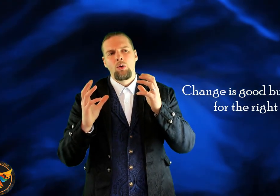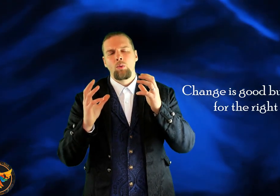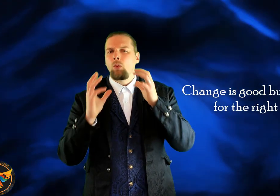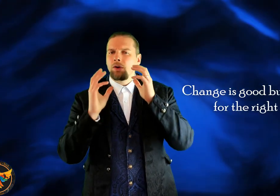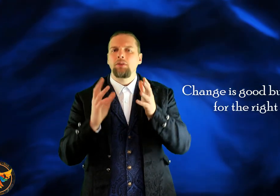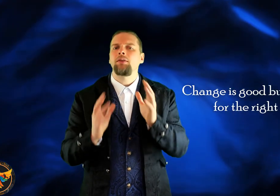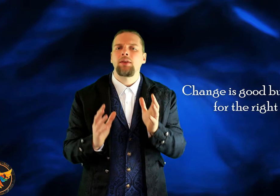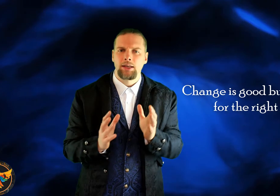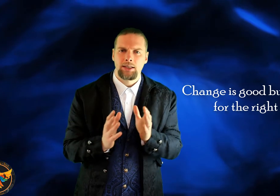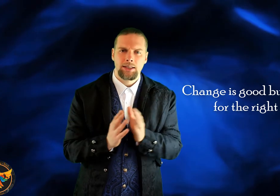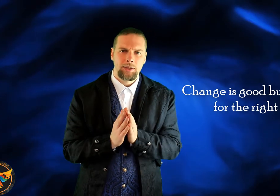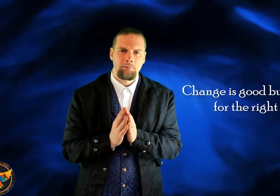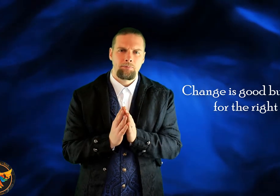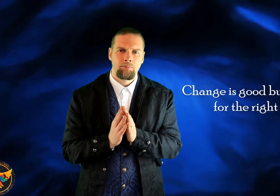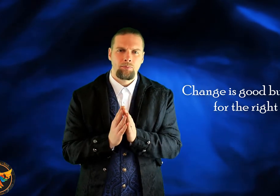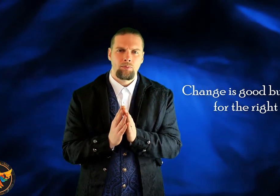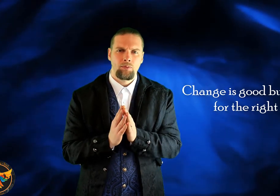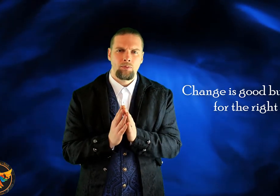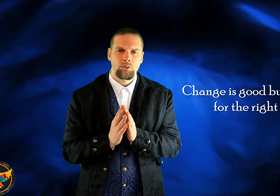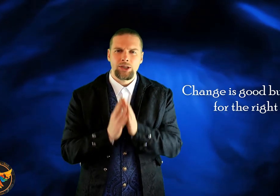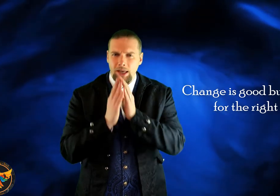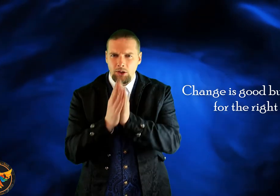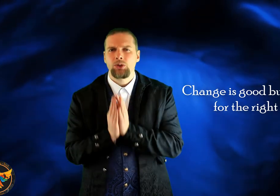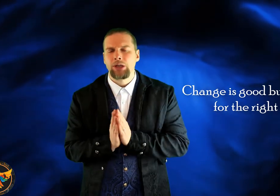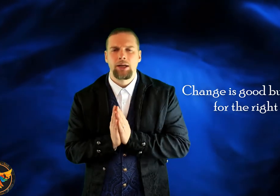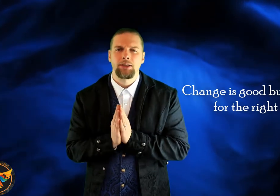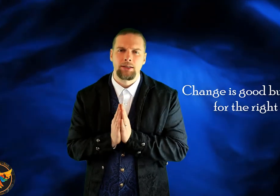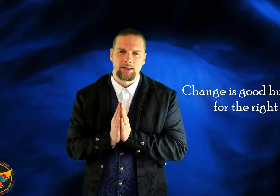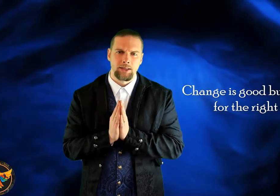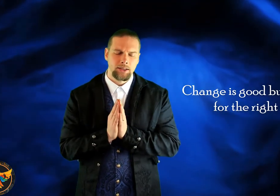One of the things to get you started is this.